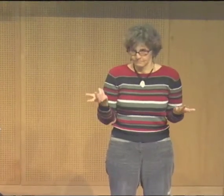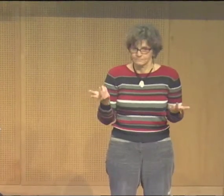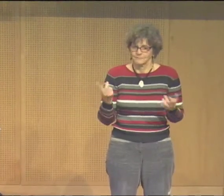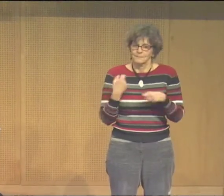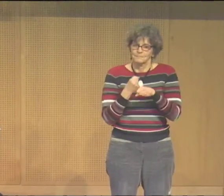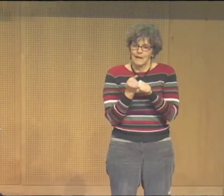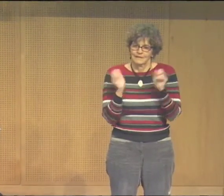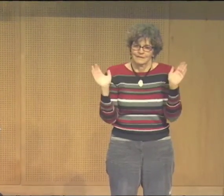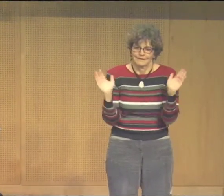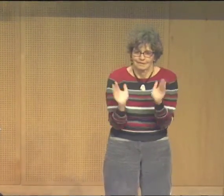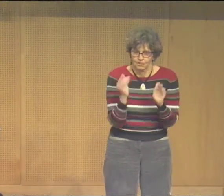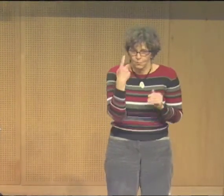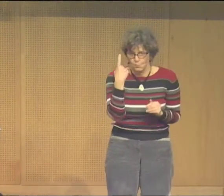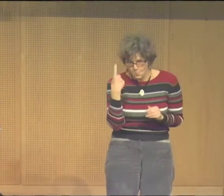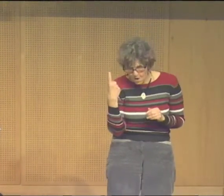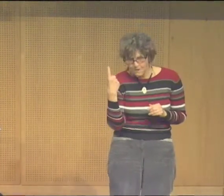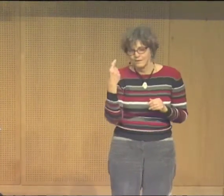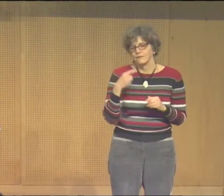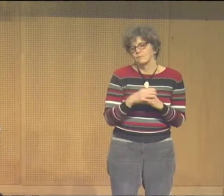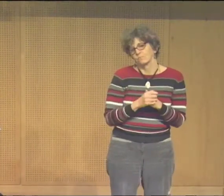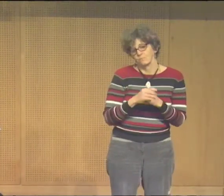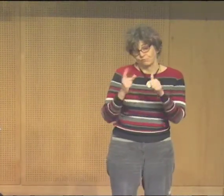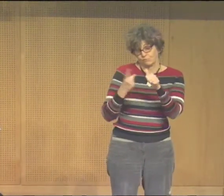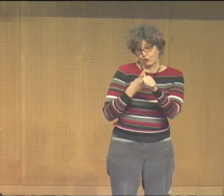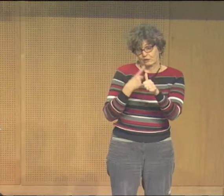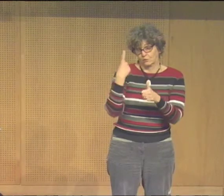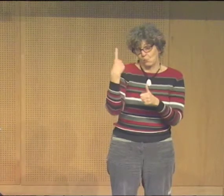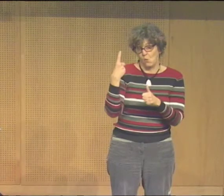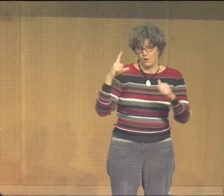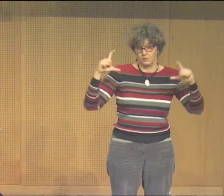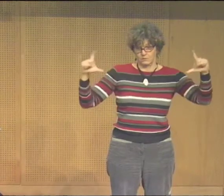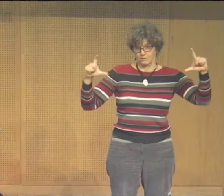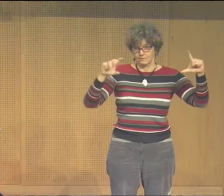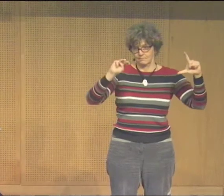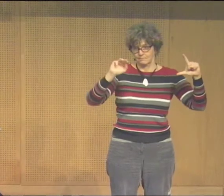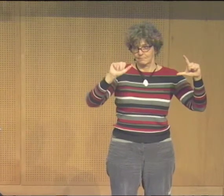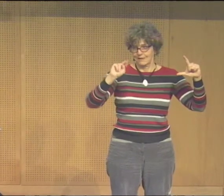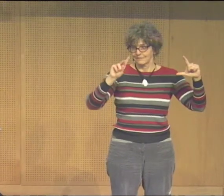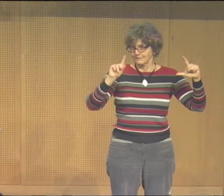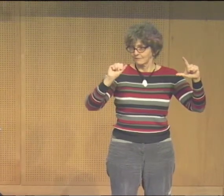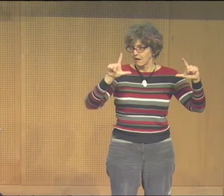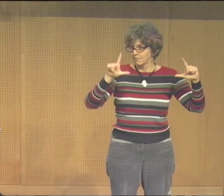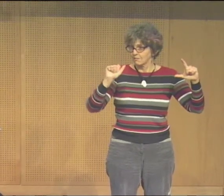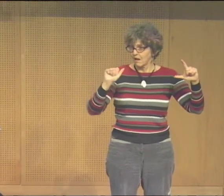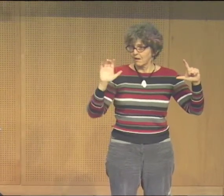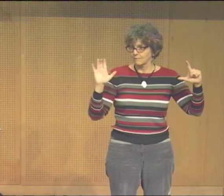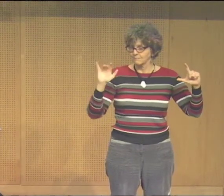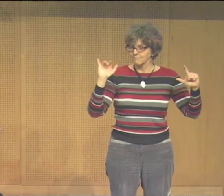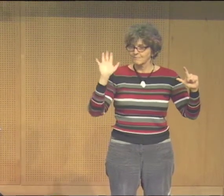and so forth. Now this is sort of a small first step. It is called a mandala,